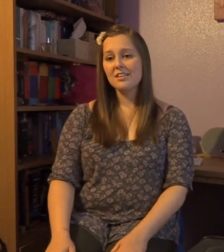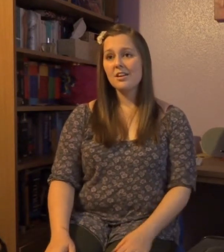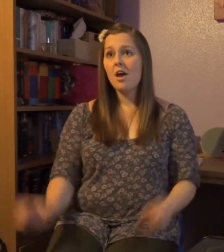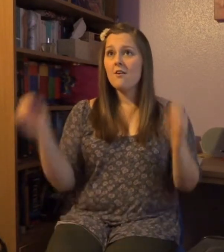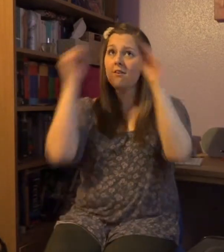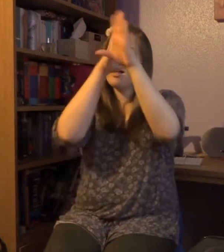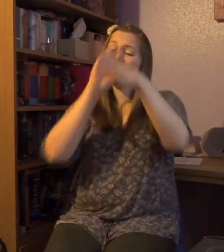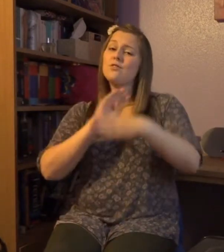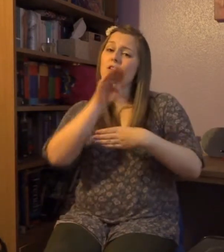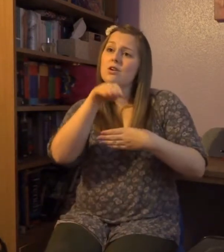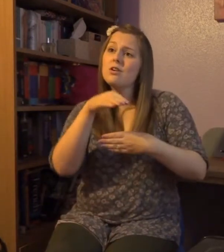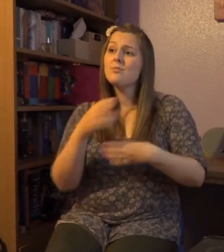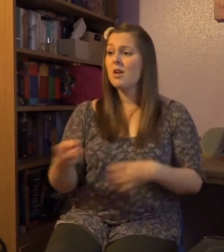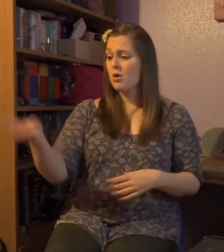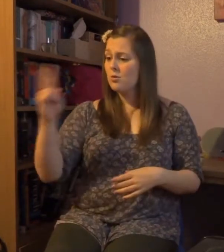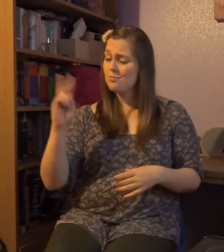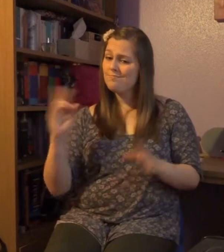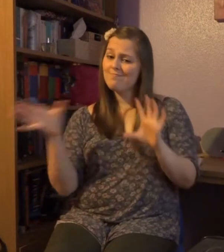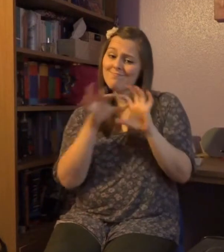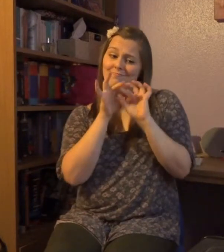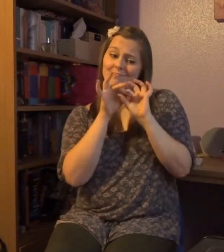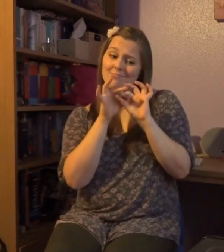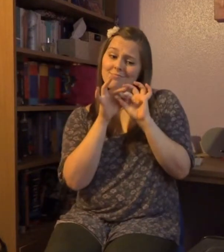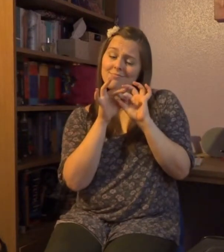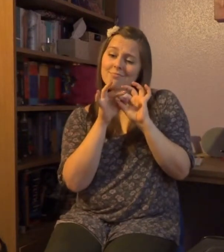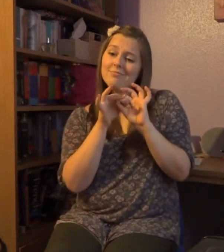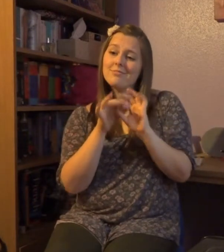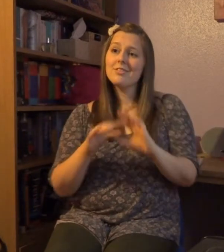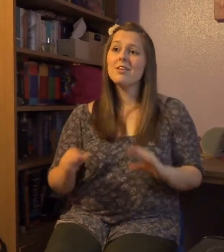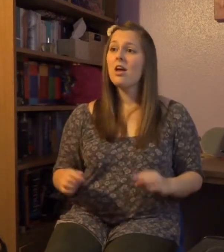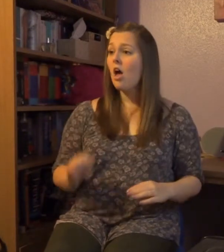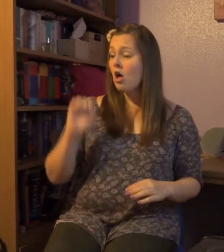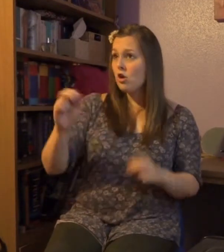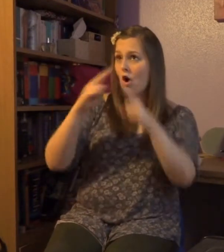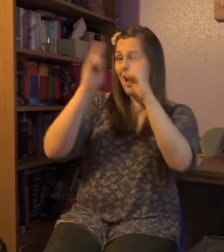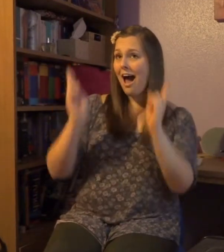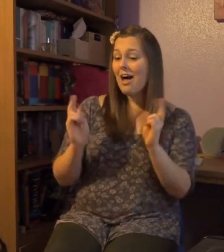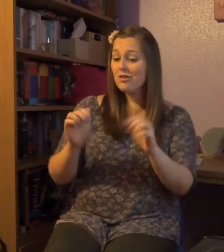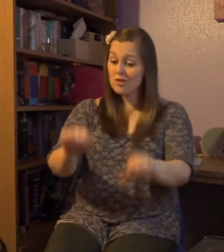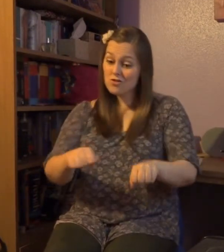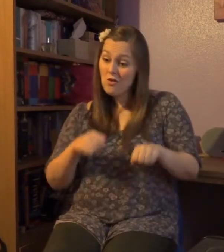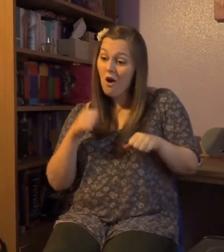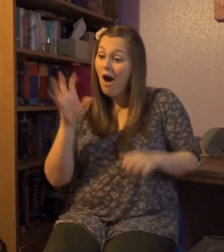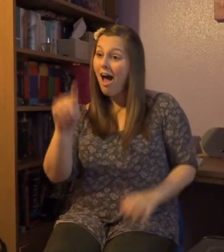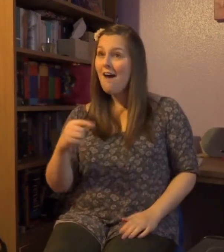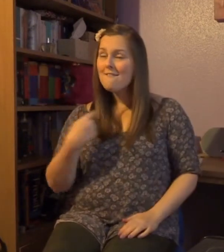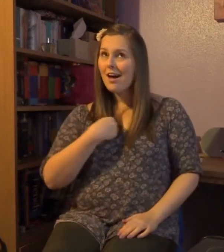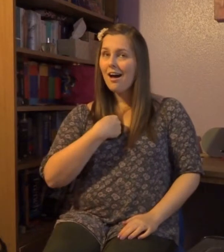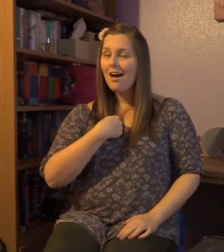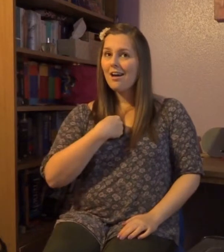Flash forward and we're taking on the world together And there's a drawer of my things at your